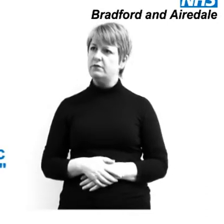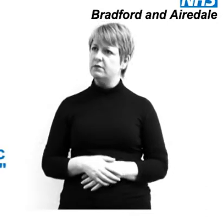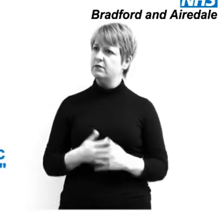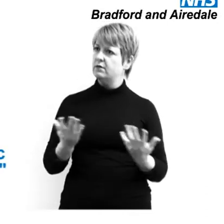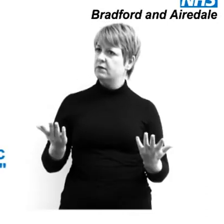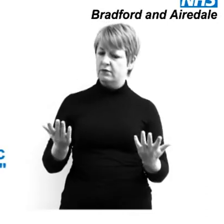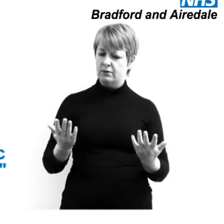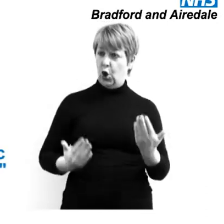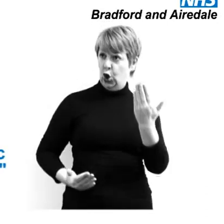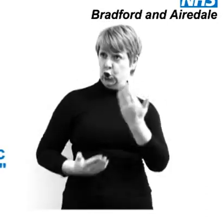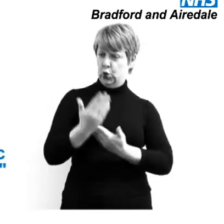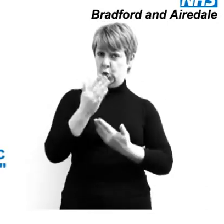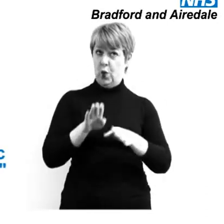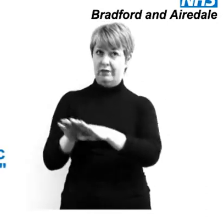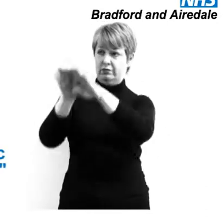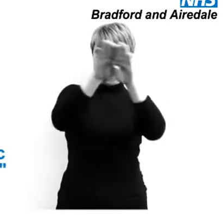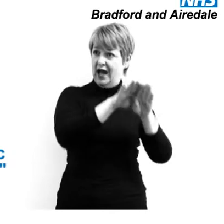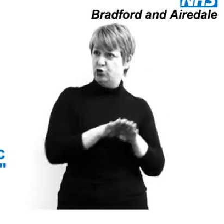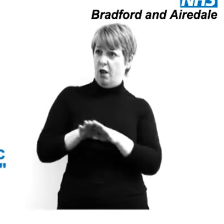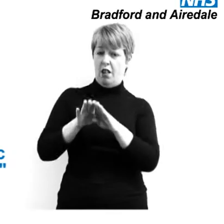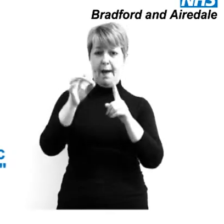How does the National Pandemic Flu Service work?